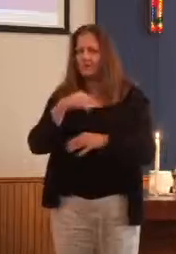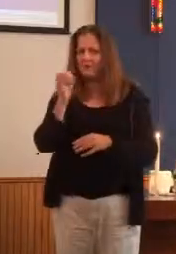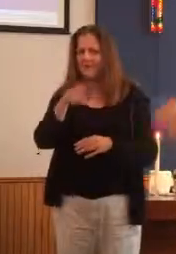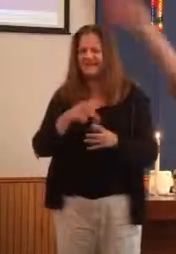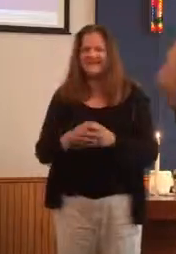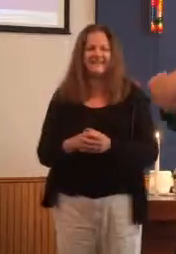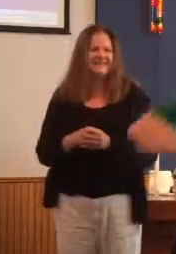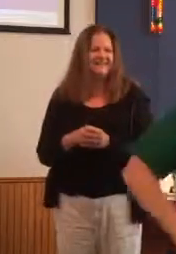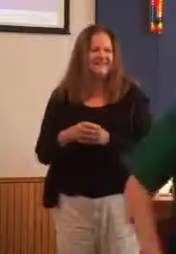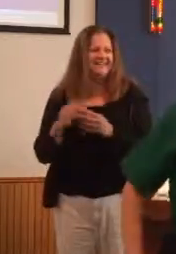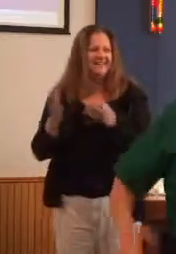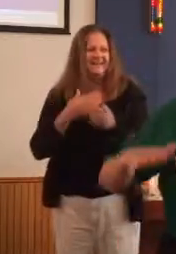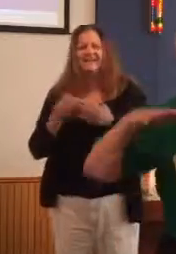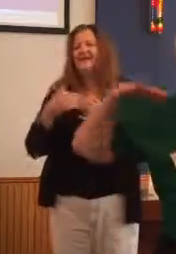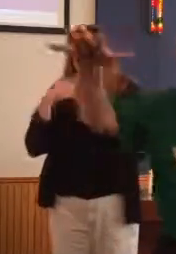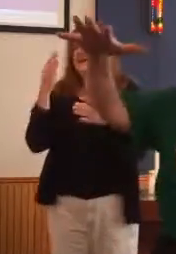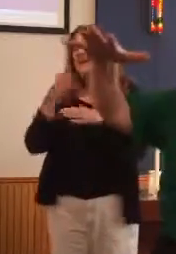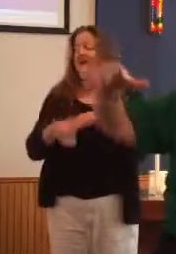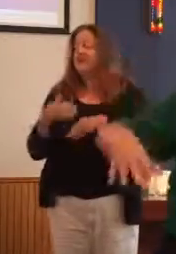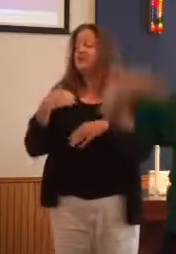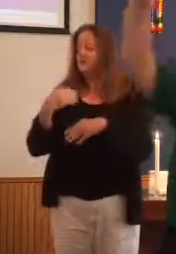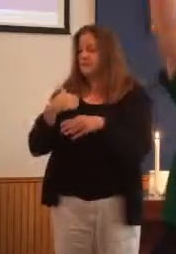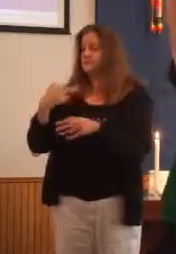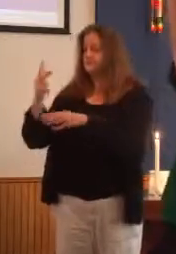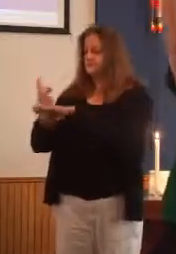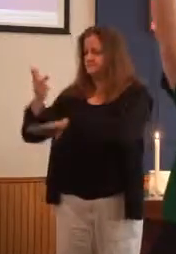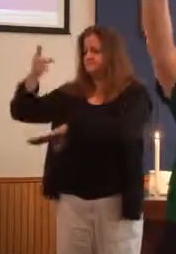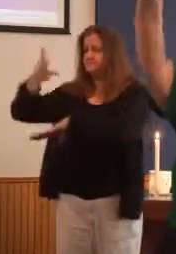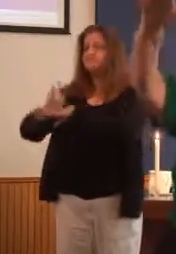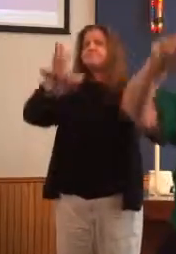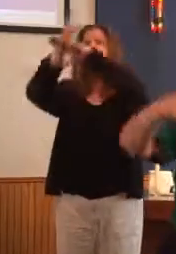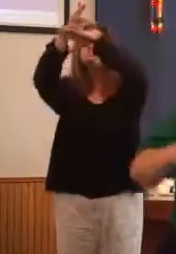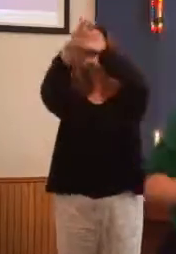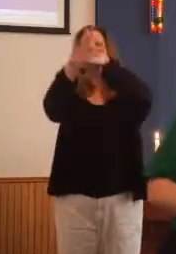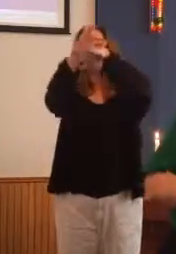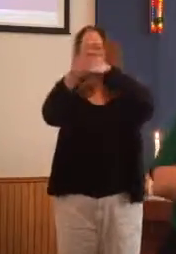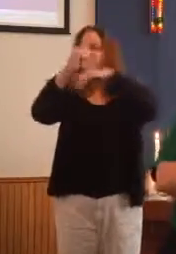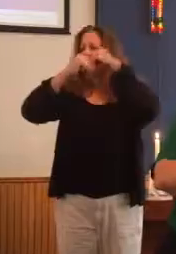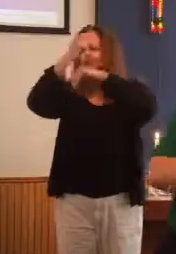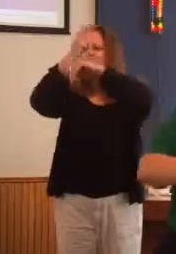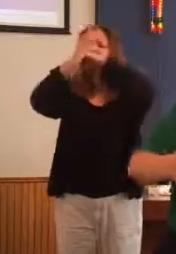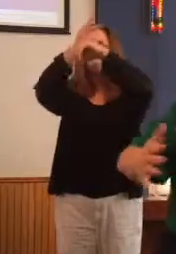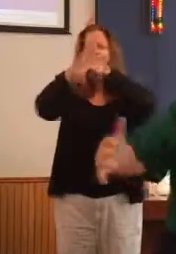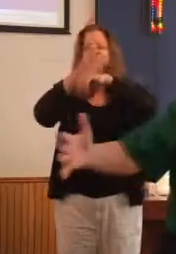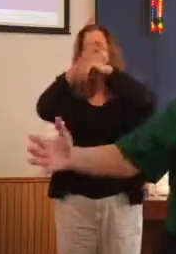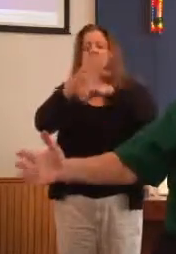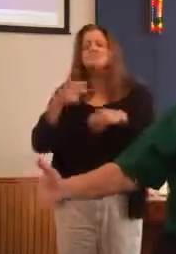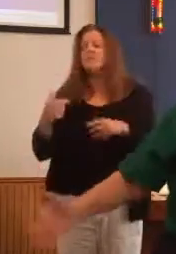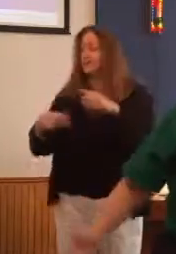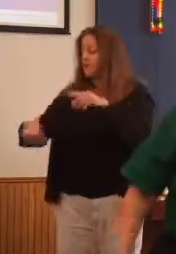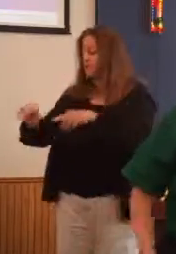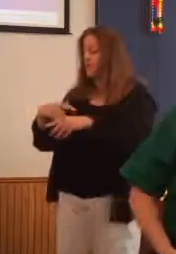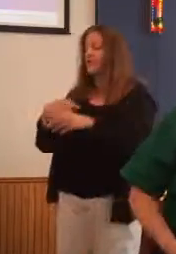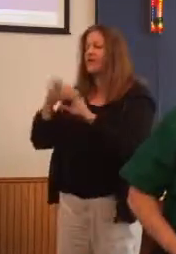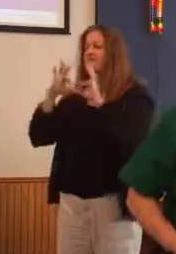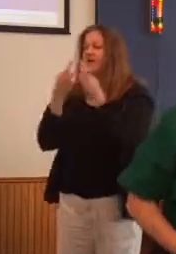Now, after the ark landed on the top of the mountain and the family began to settle the land,